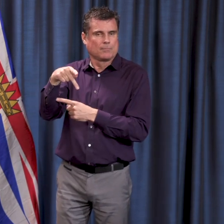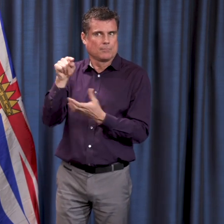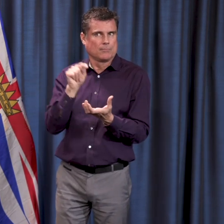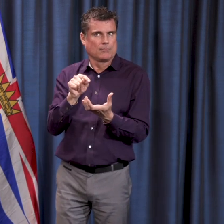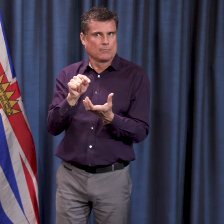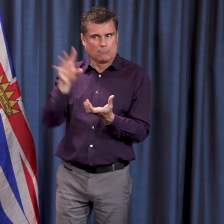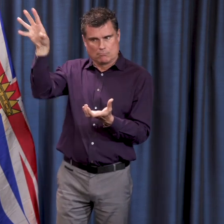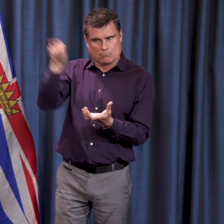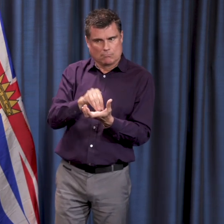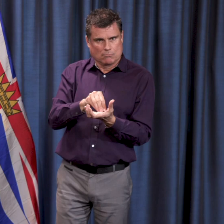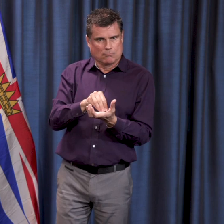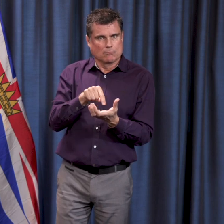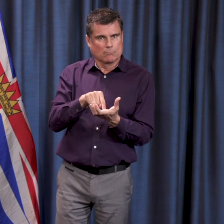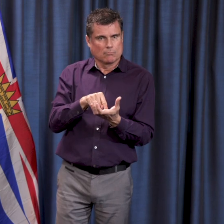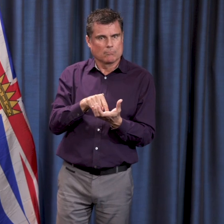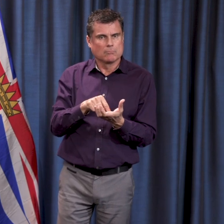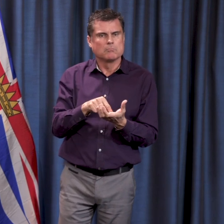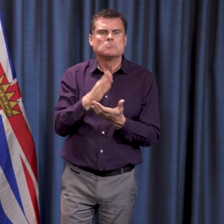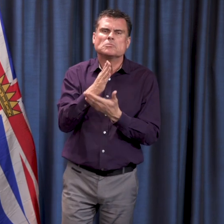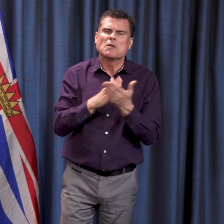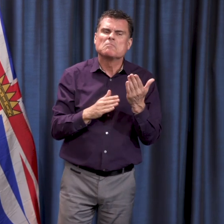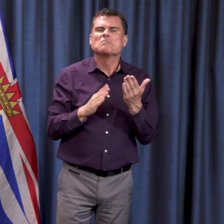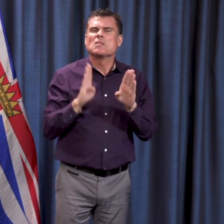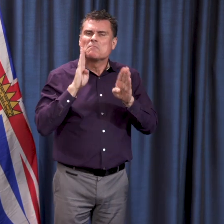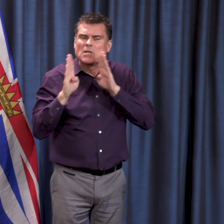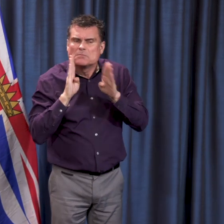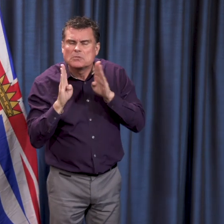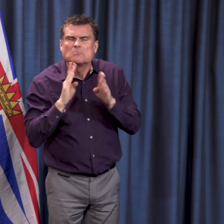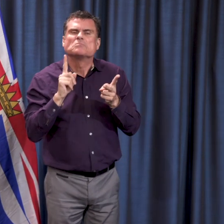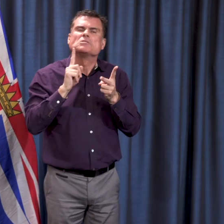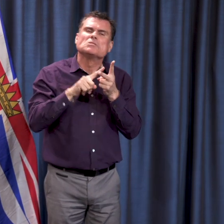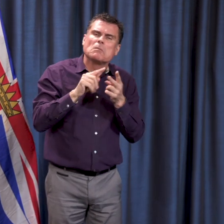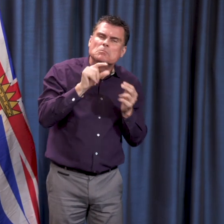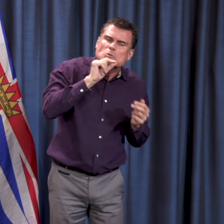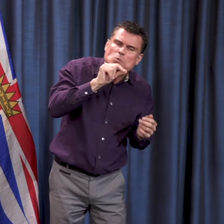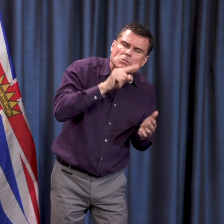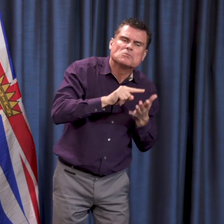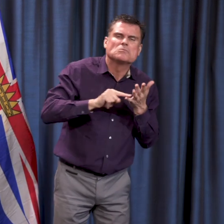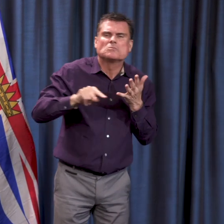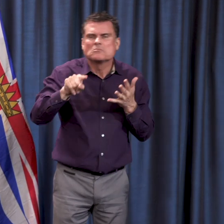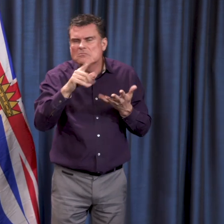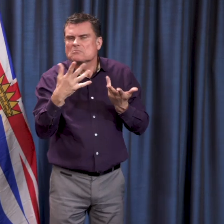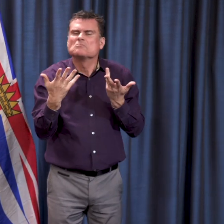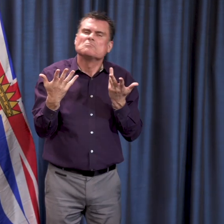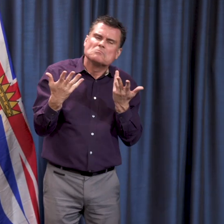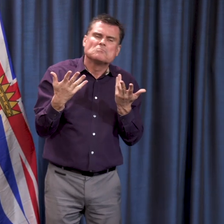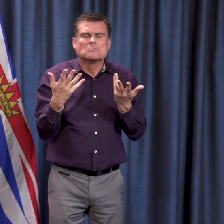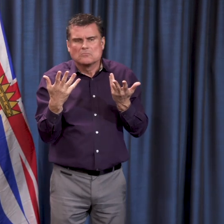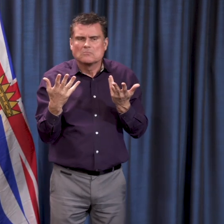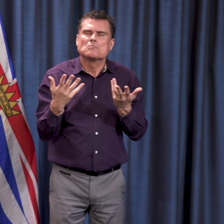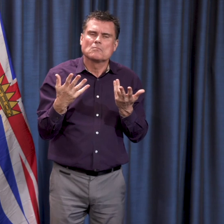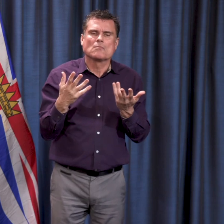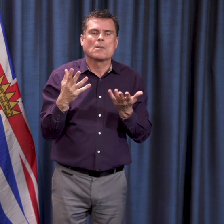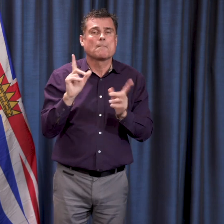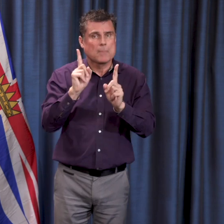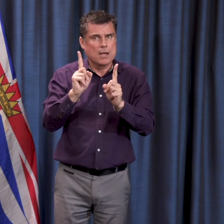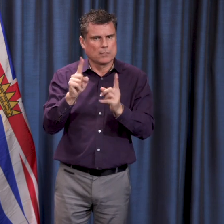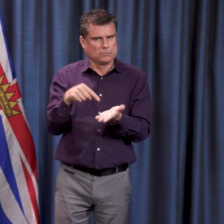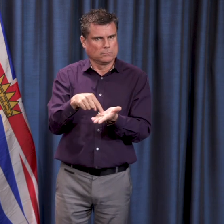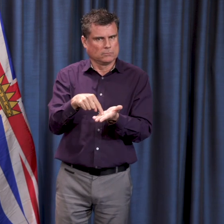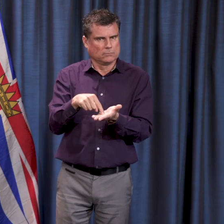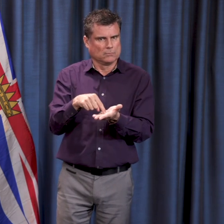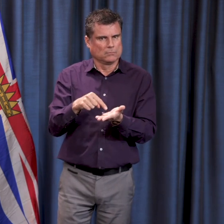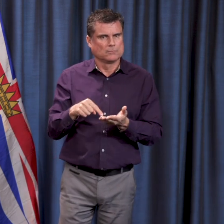through social media and other areas about advertising. So I wanted to say a few things about that. That the priority is to